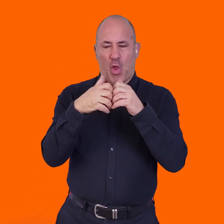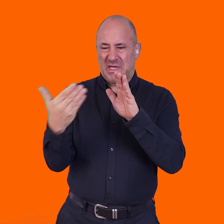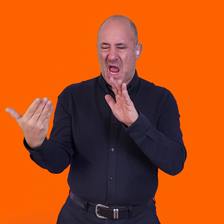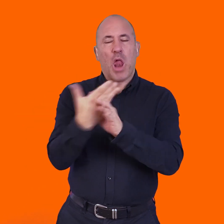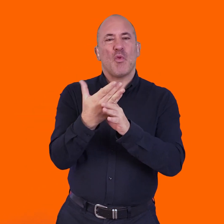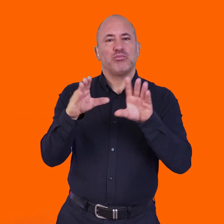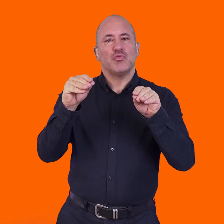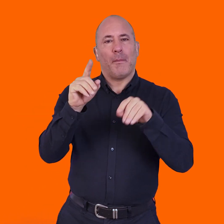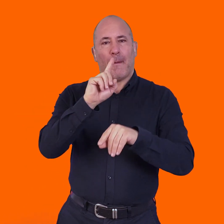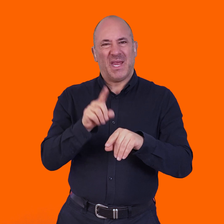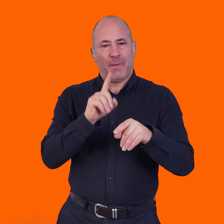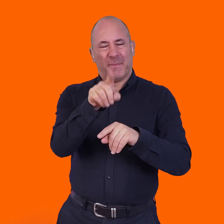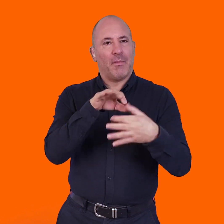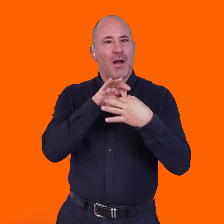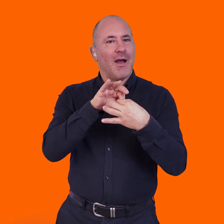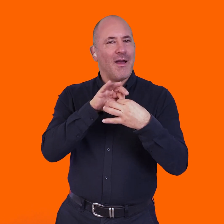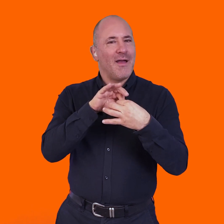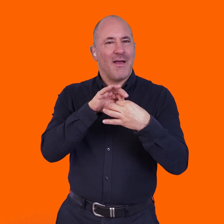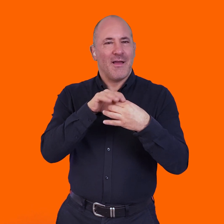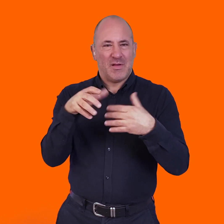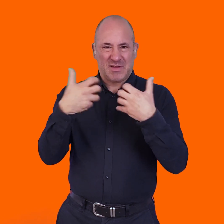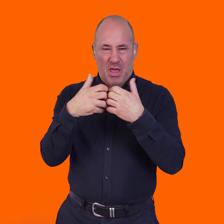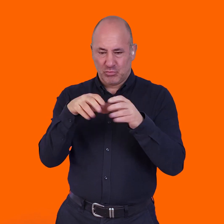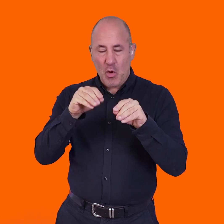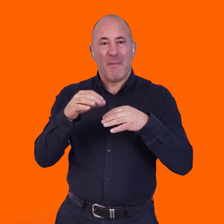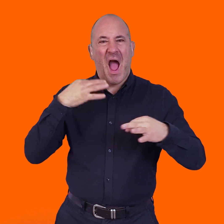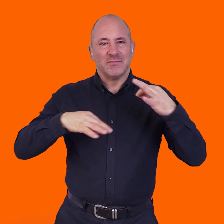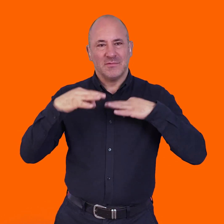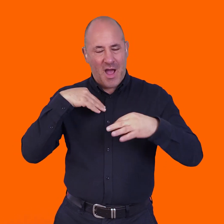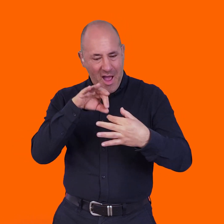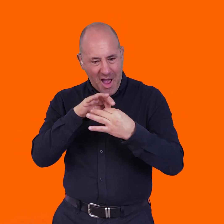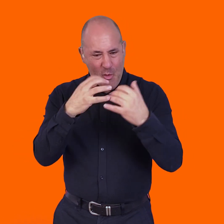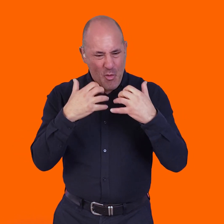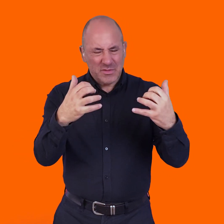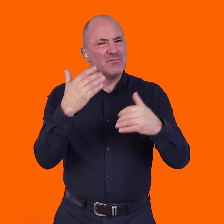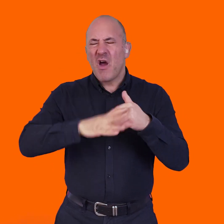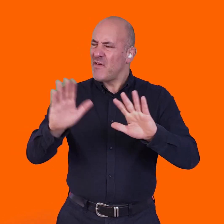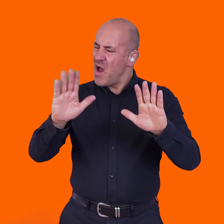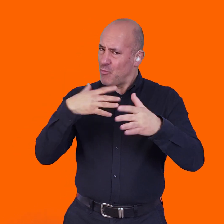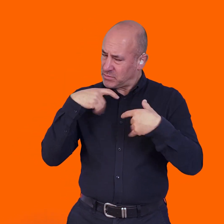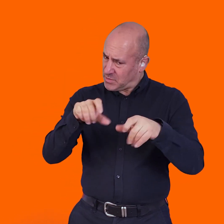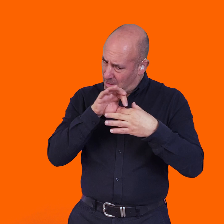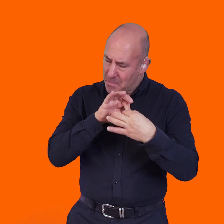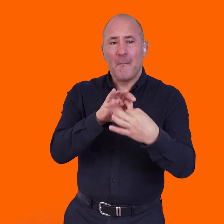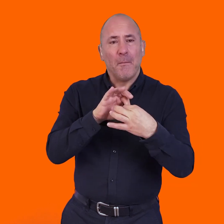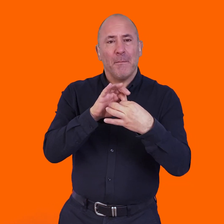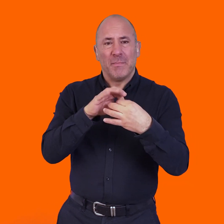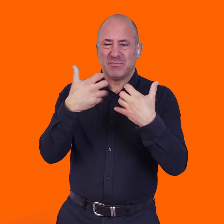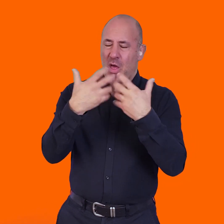So, I also, I never want tech to get in the way of that. I never want the technology to stop the